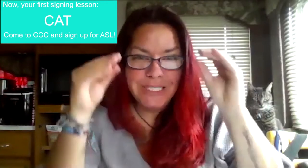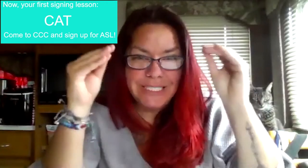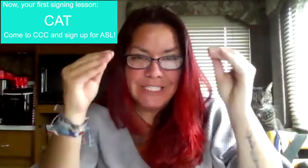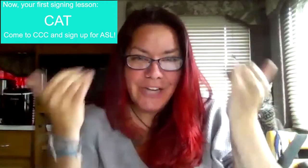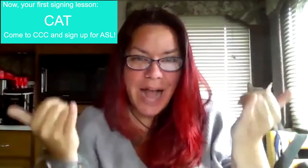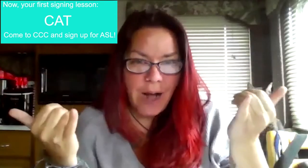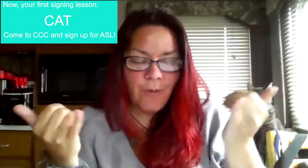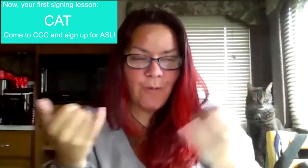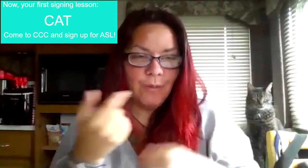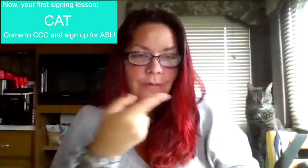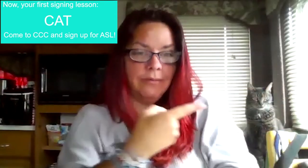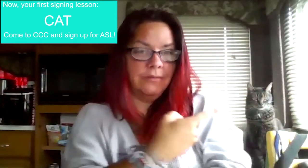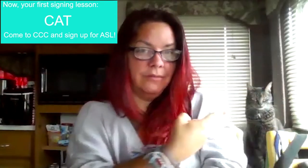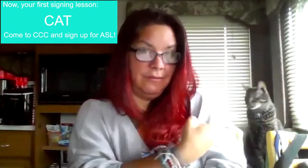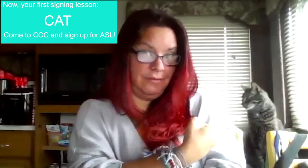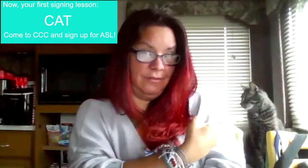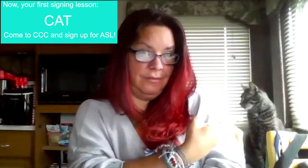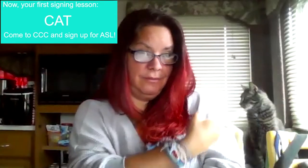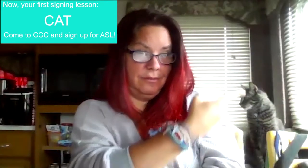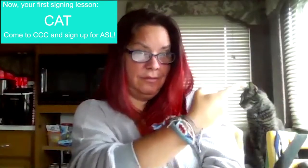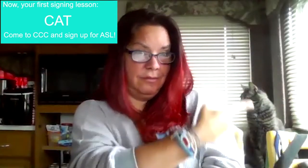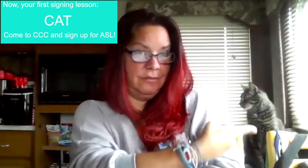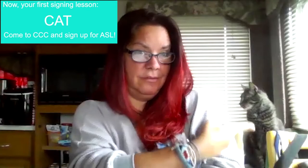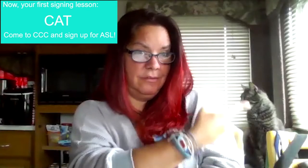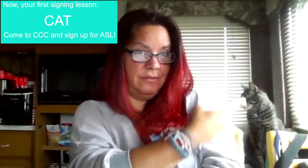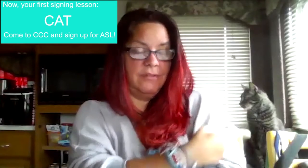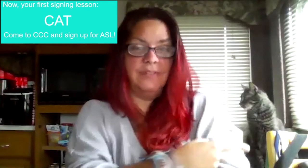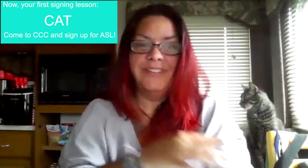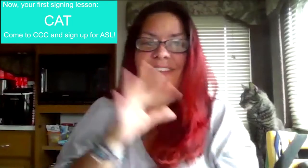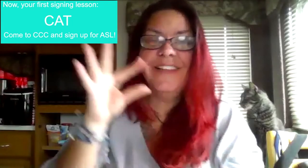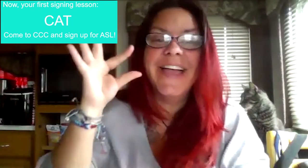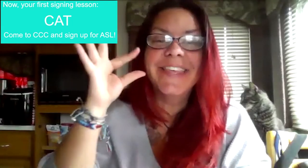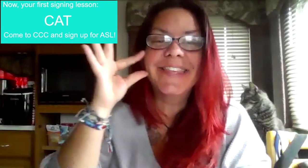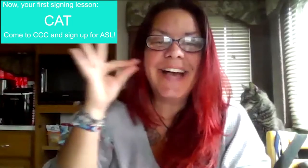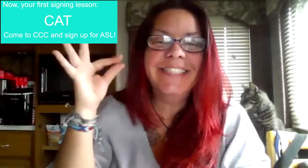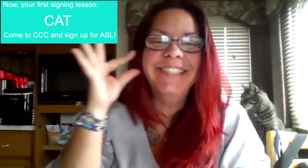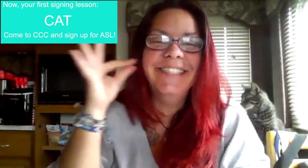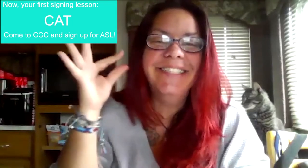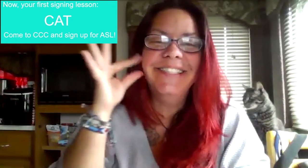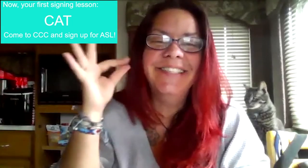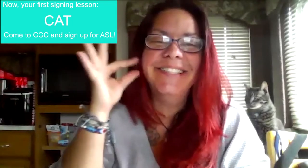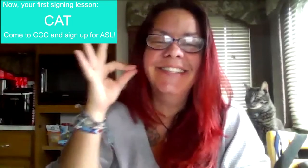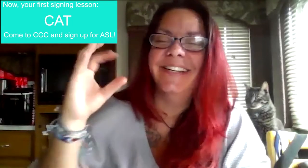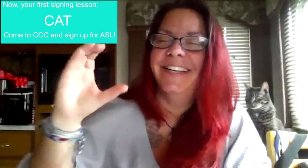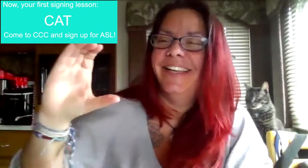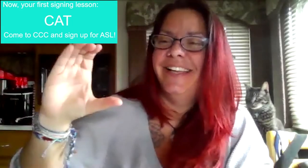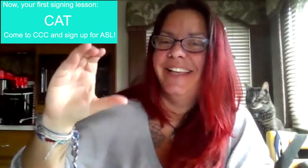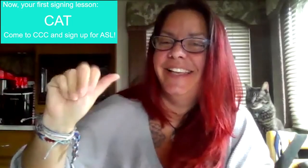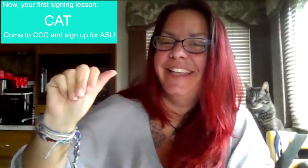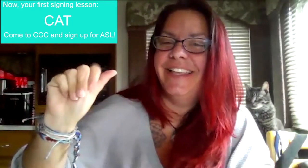I'm